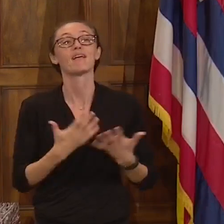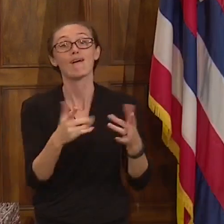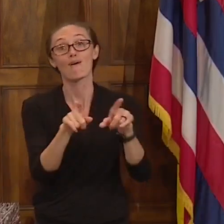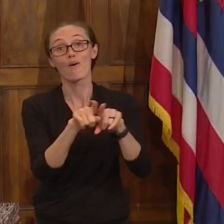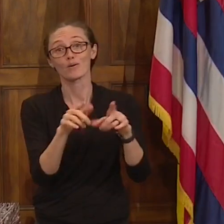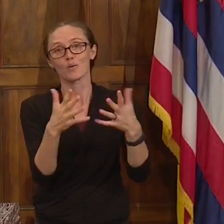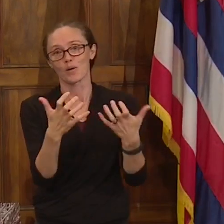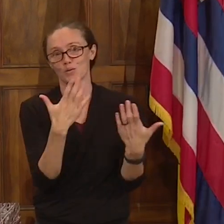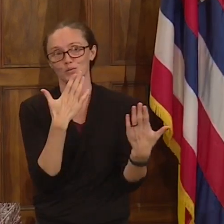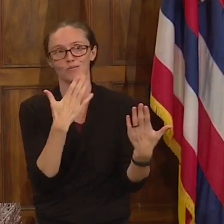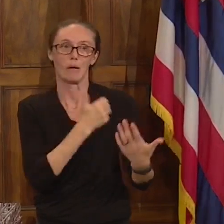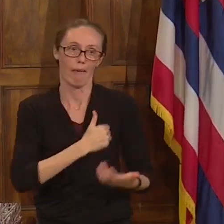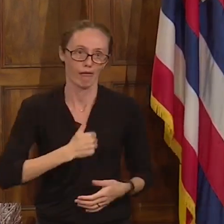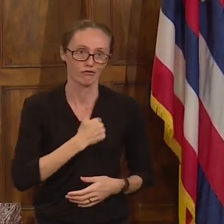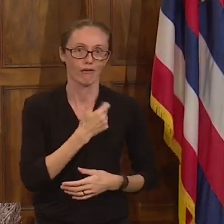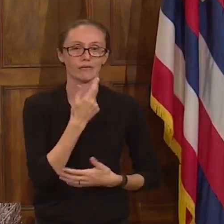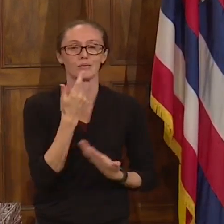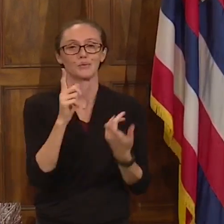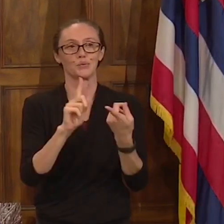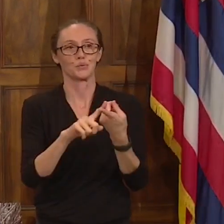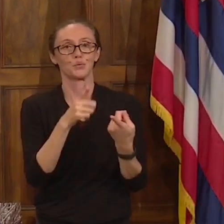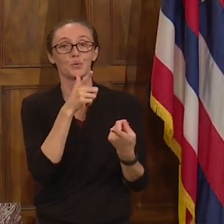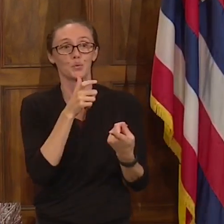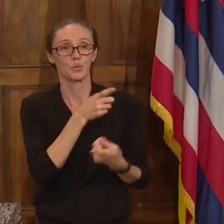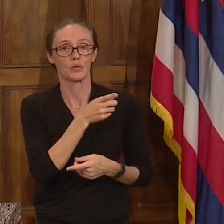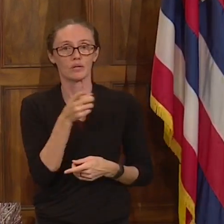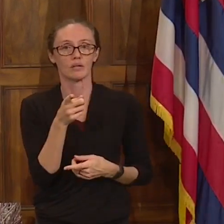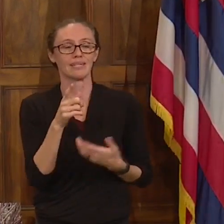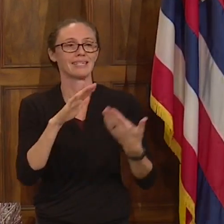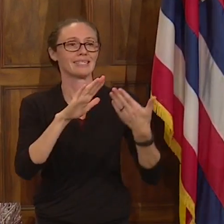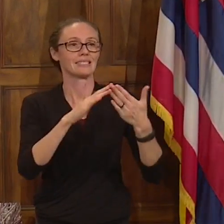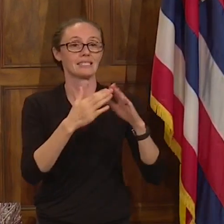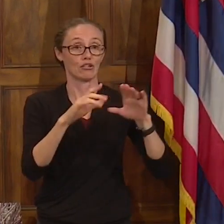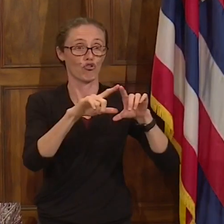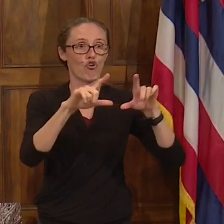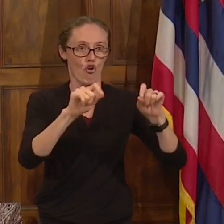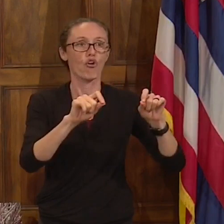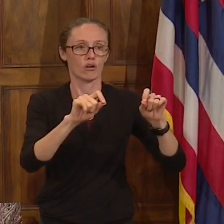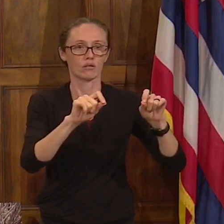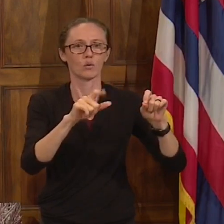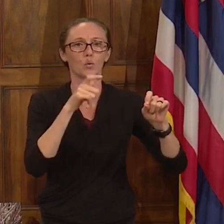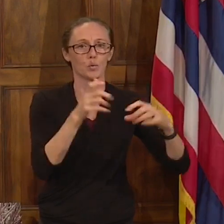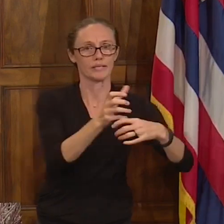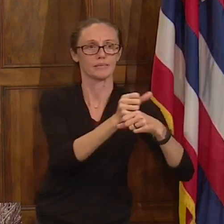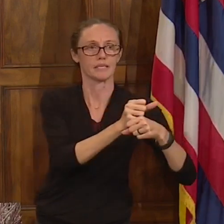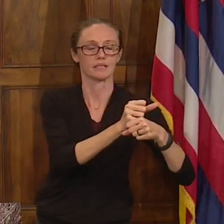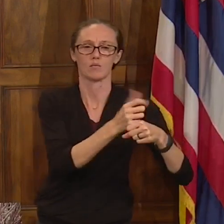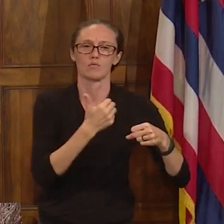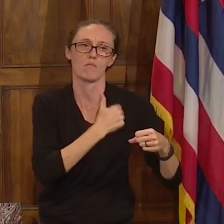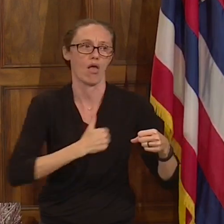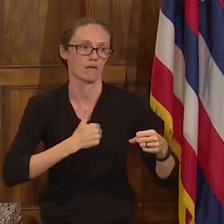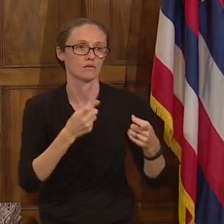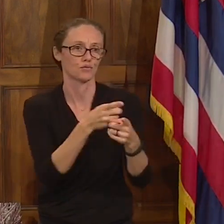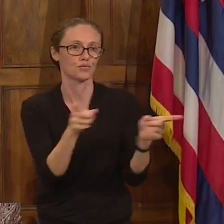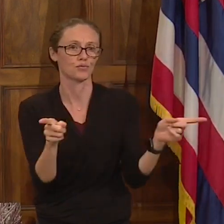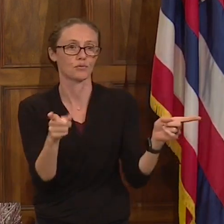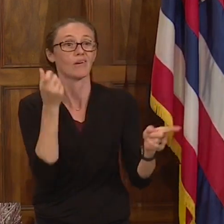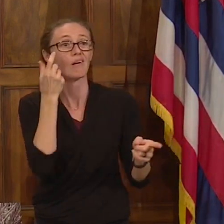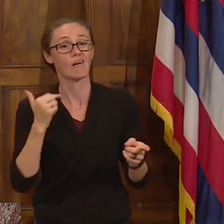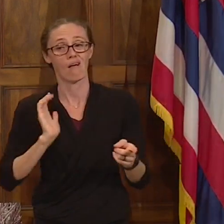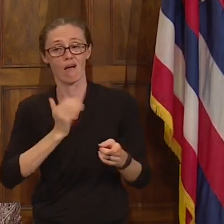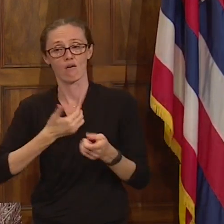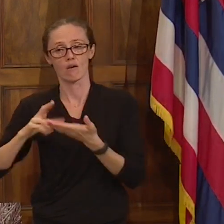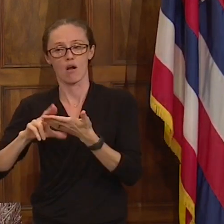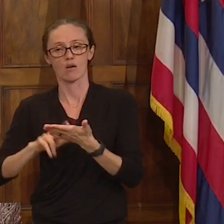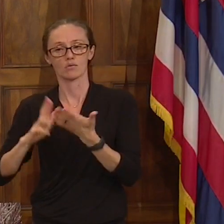I would also like to apologize to the recipients of the city card on Oahu. Our contractor has